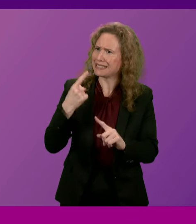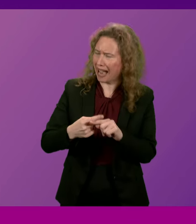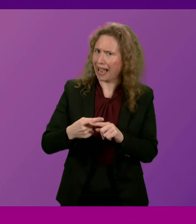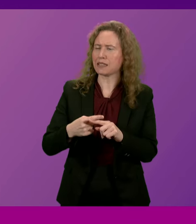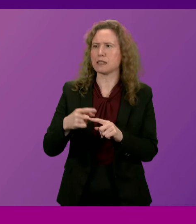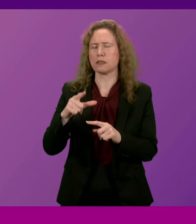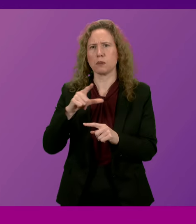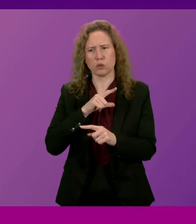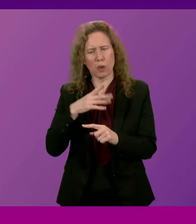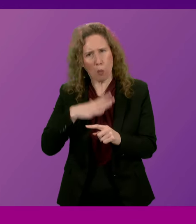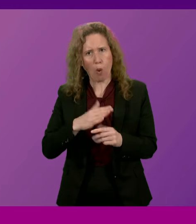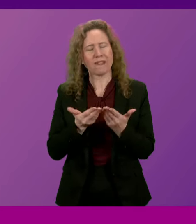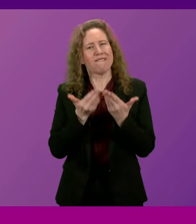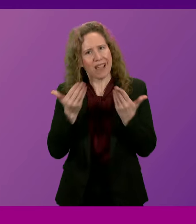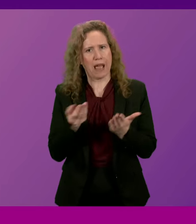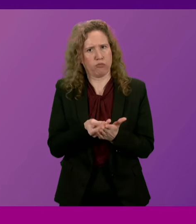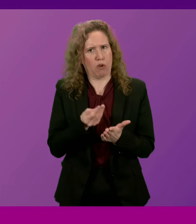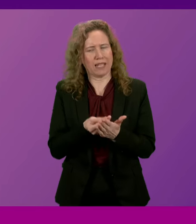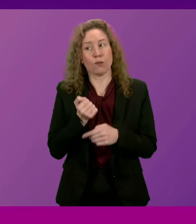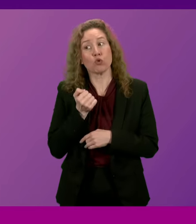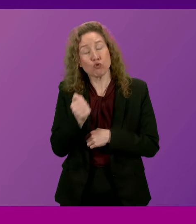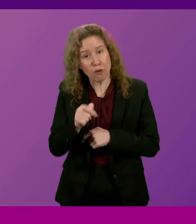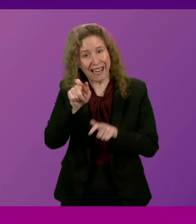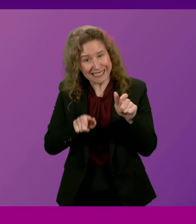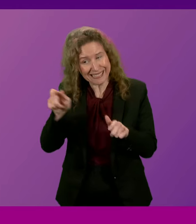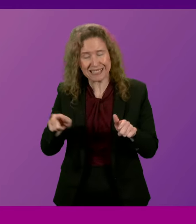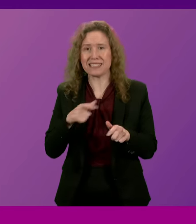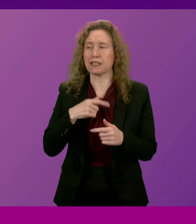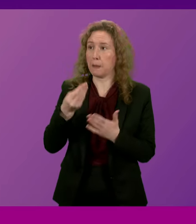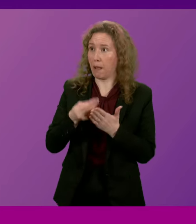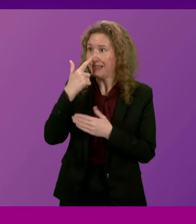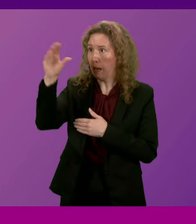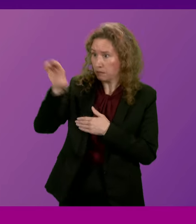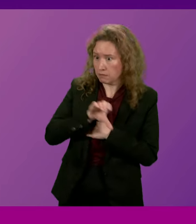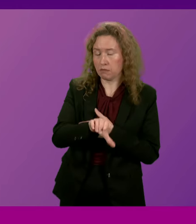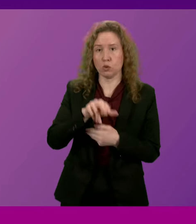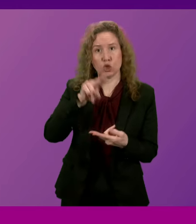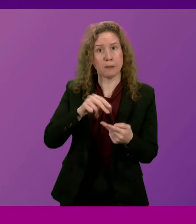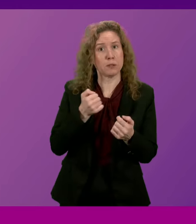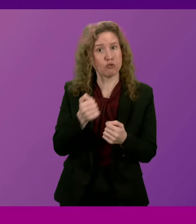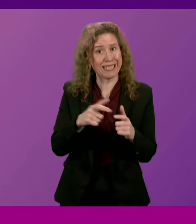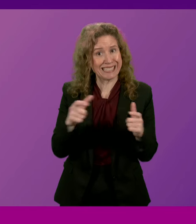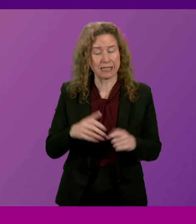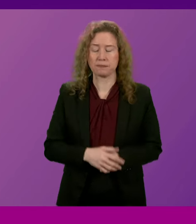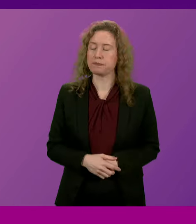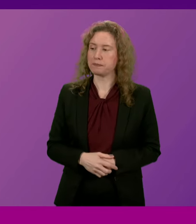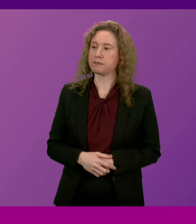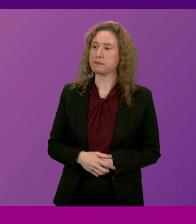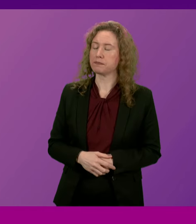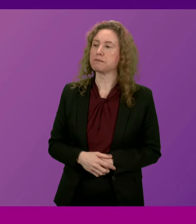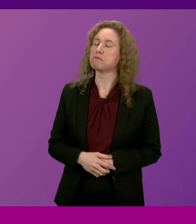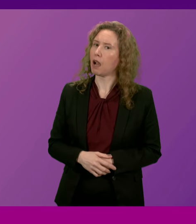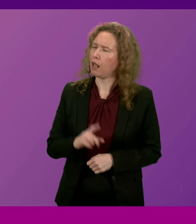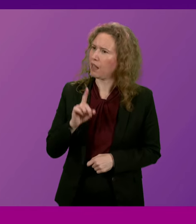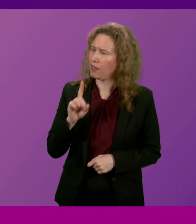once again have fair prices on our trains? First Minister. Well, I think that's a very